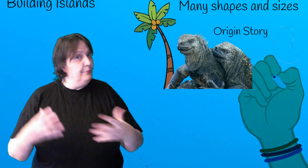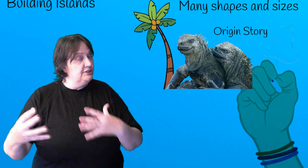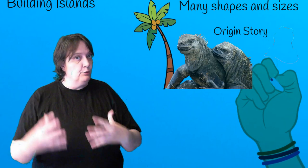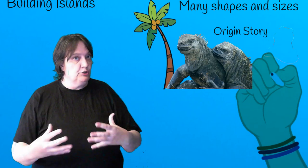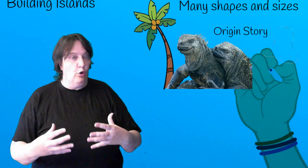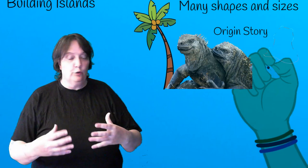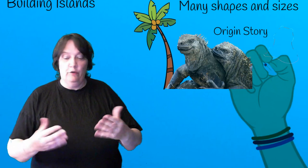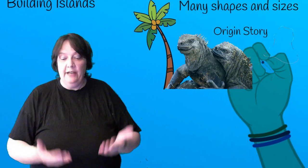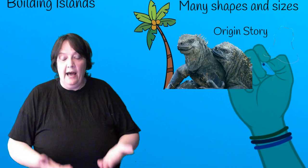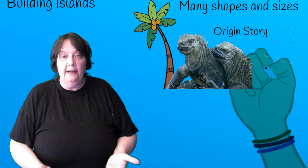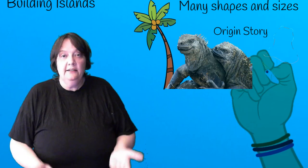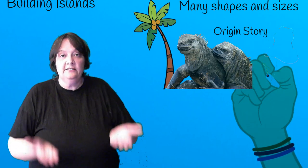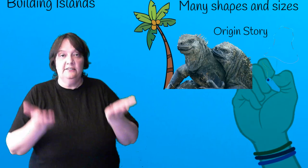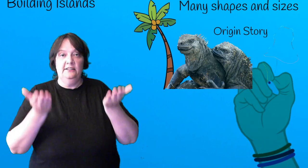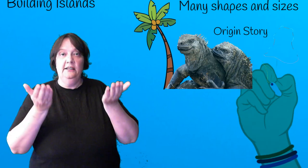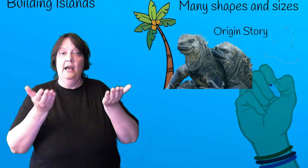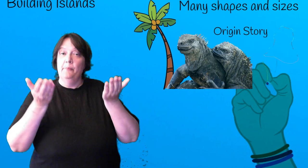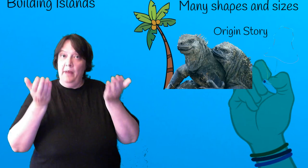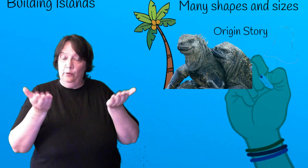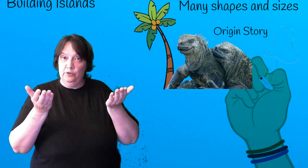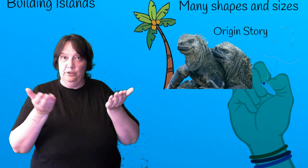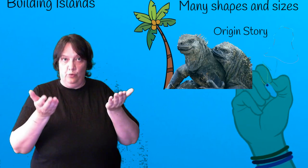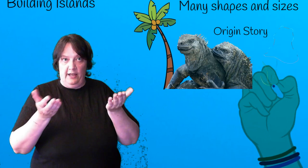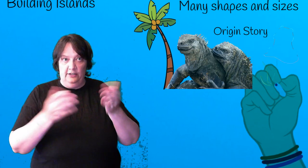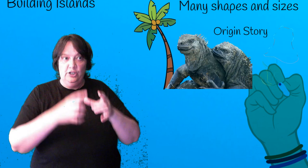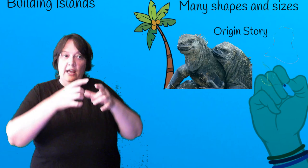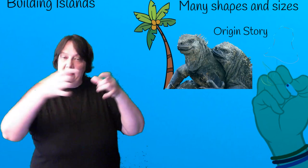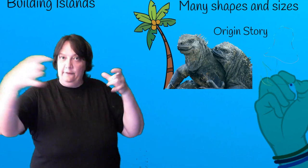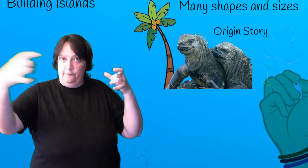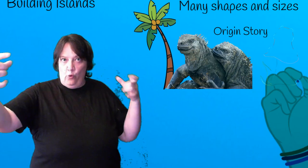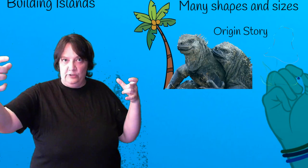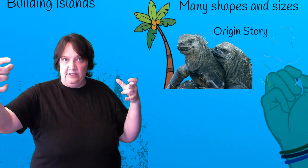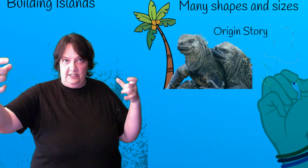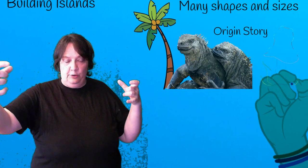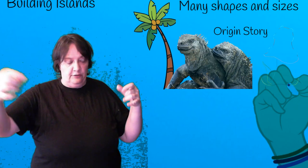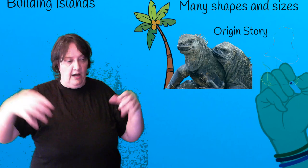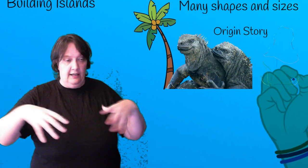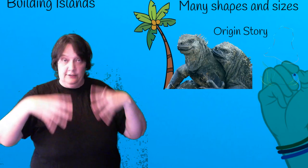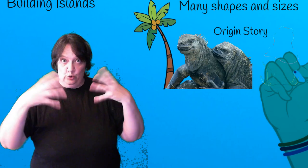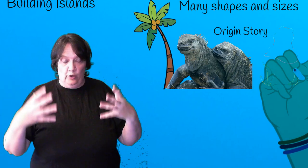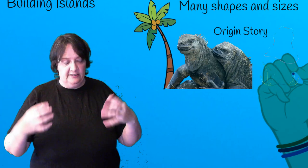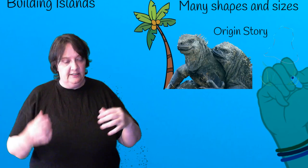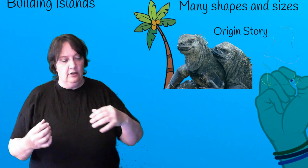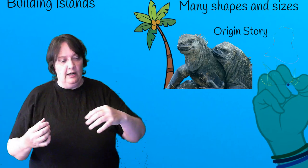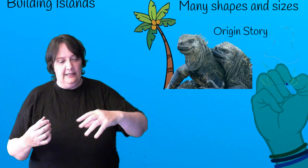as the result of an undersea mountain range that forms a series of islands or a single island